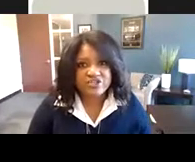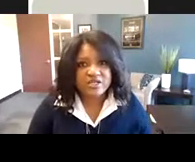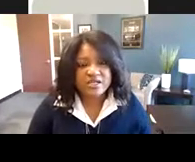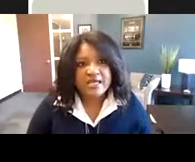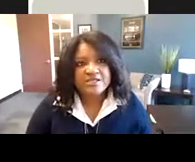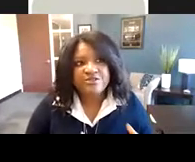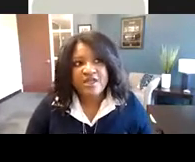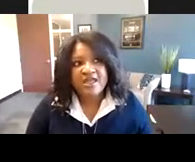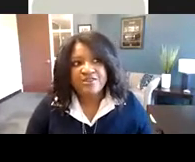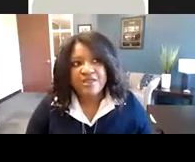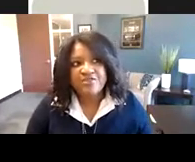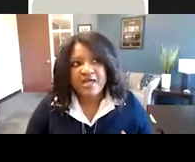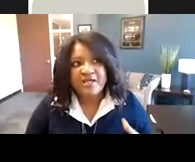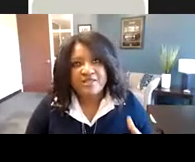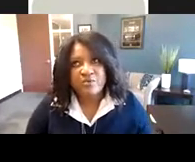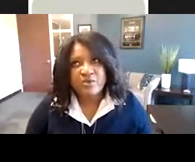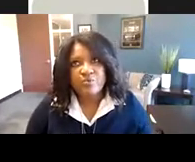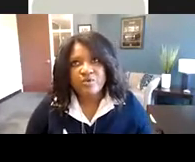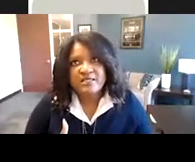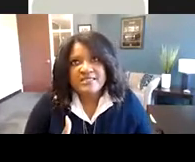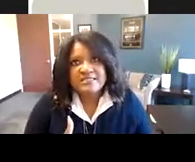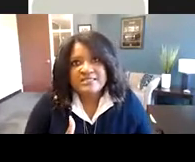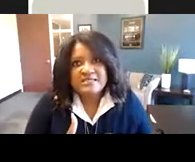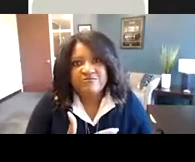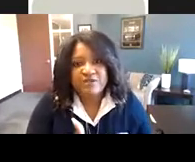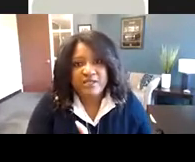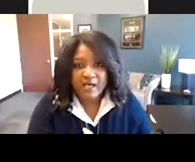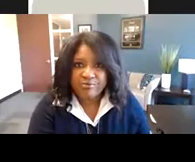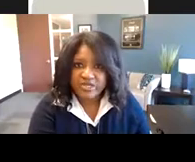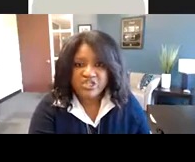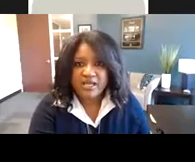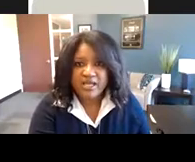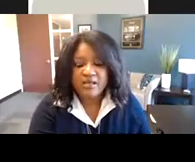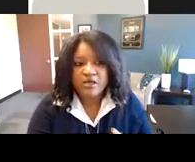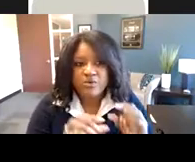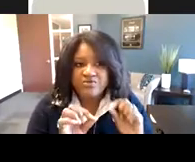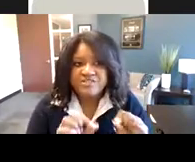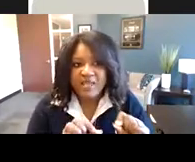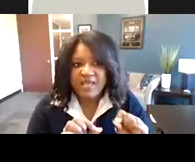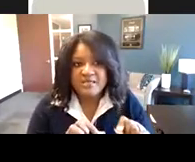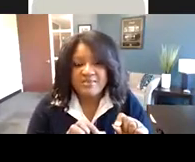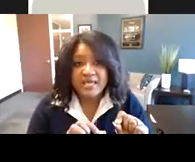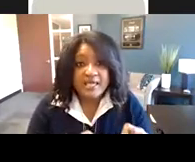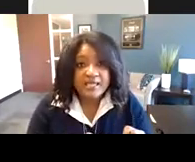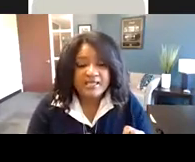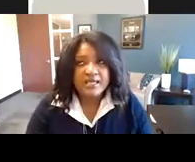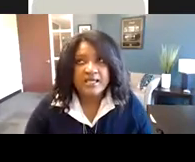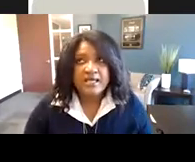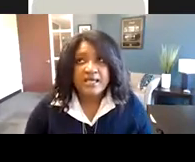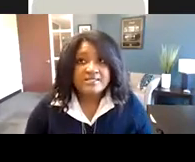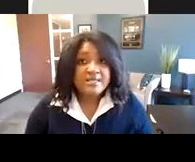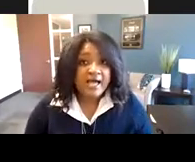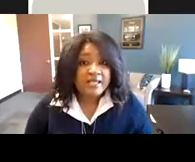Recession. The thing I think that we really didn't fully appreciate when this pandemic hit